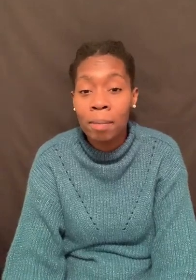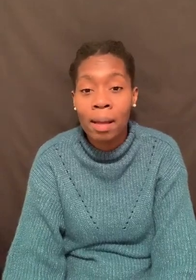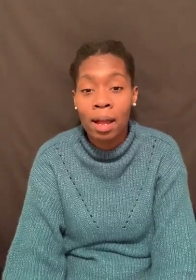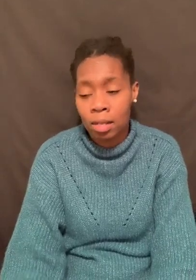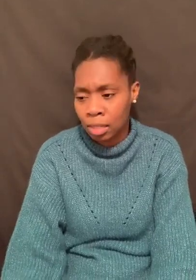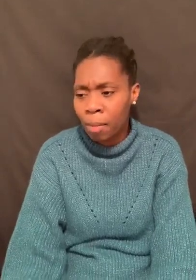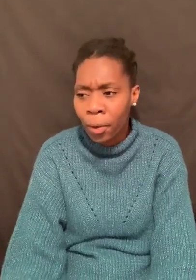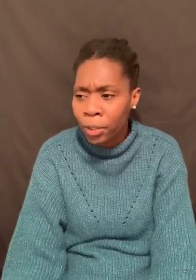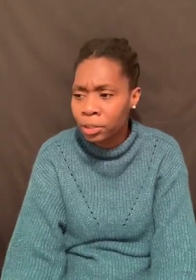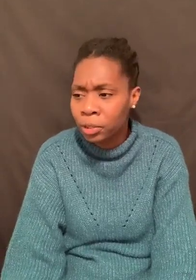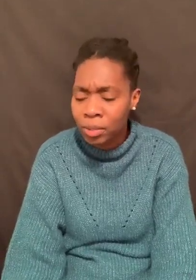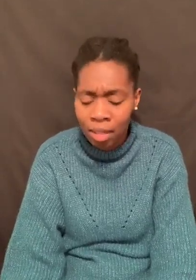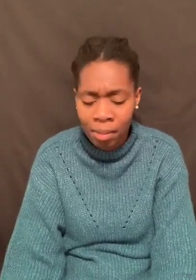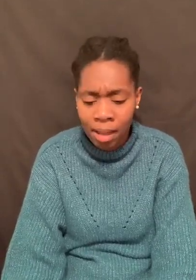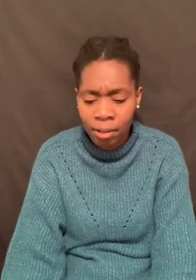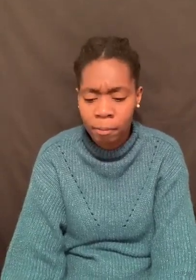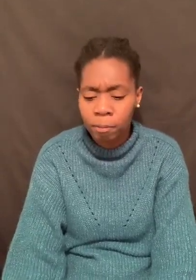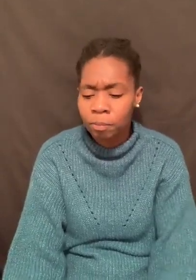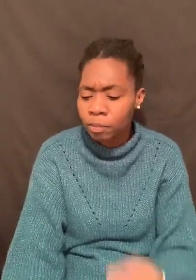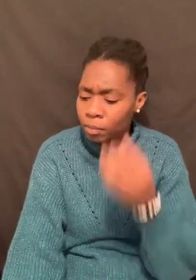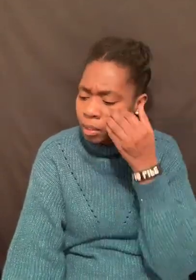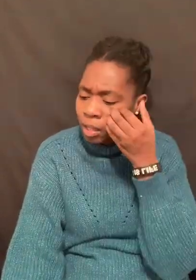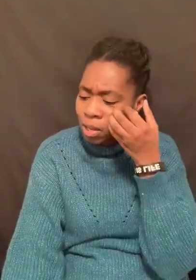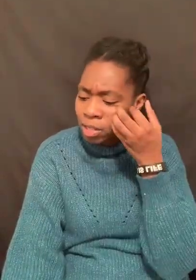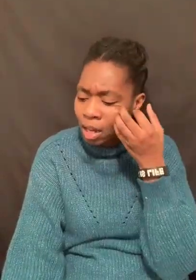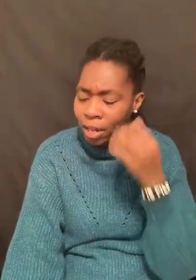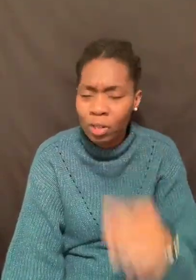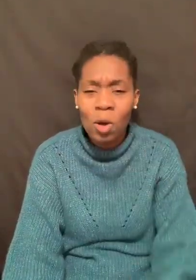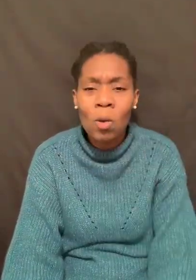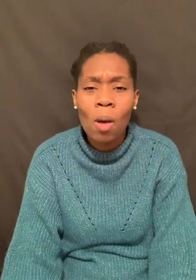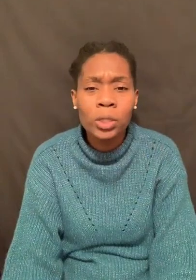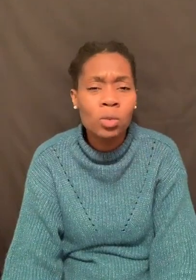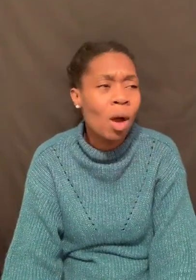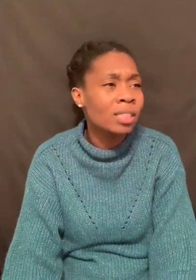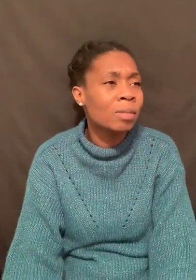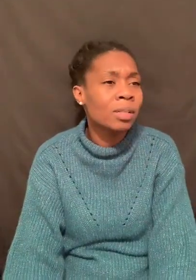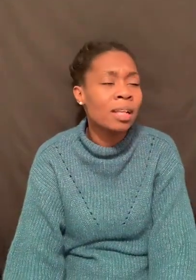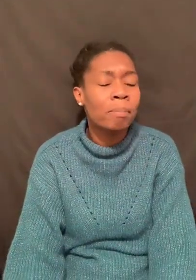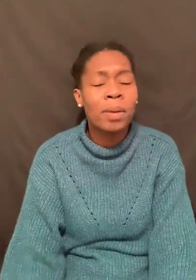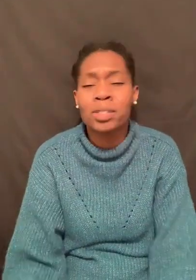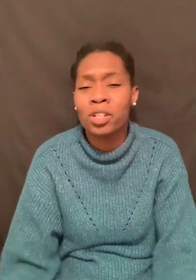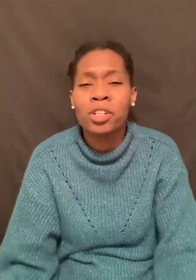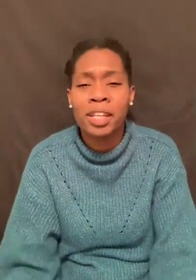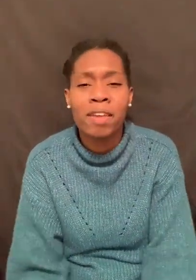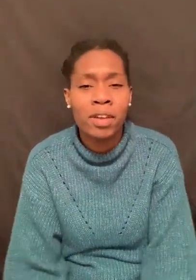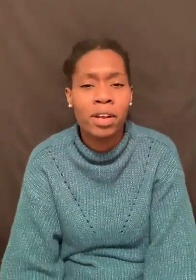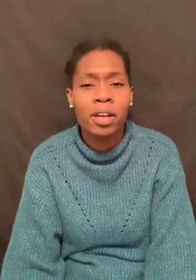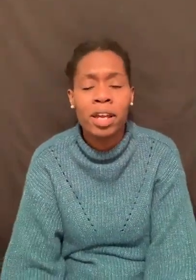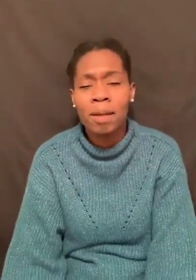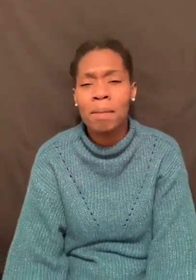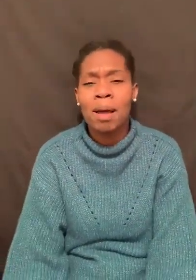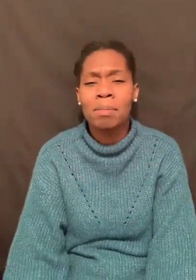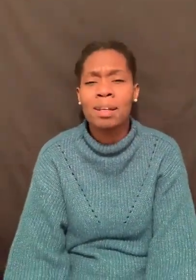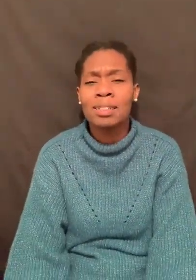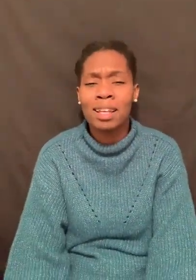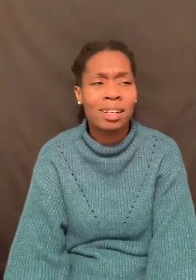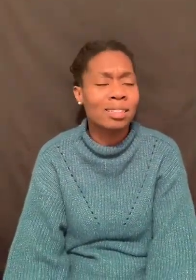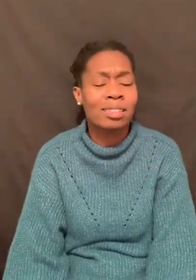It's not bad. I said, I'm a Christian, too. It's not bad. He said, I'm like, no. Why would you watch something that picks on their Savior? And my mom, I'm like, this kid is